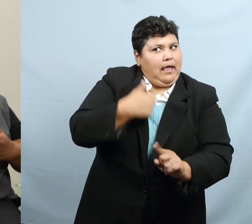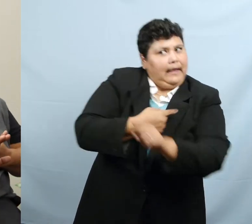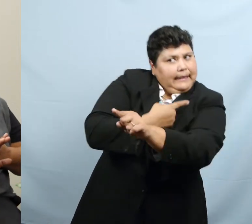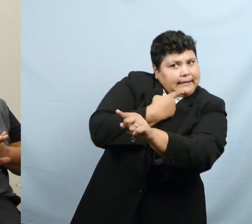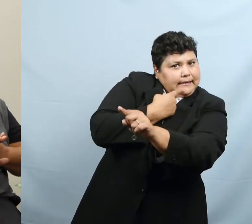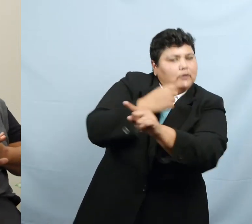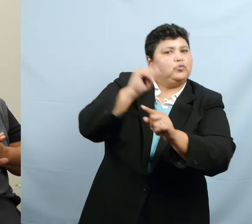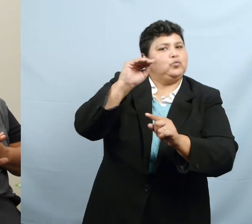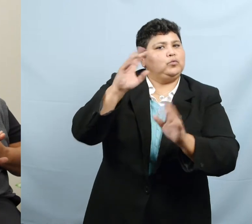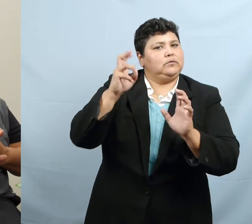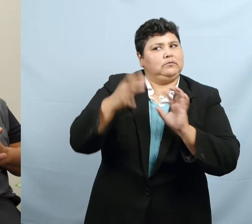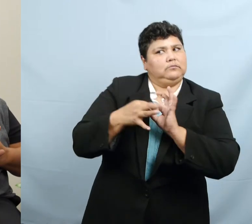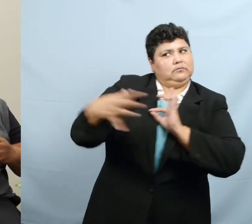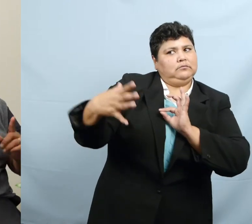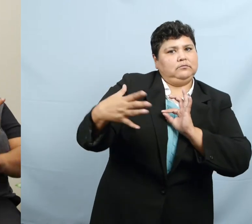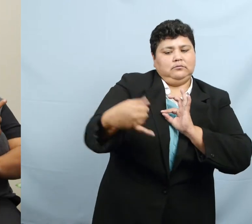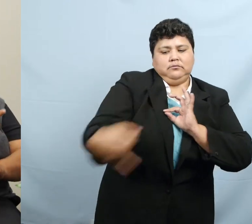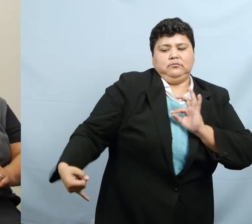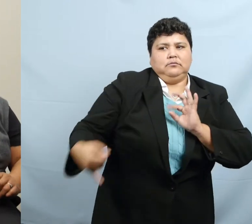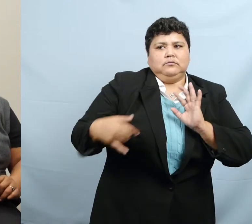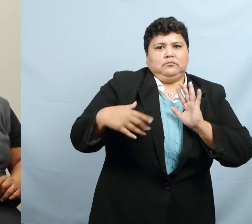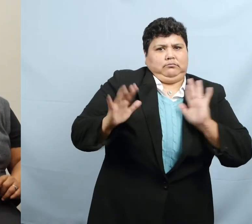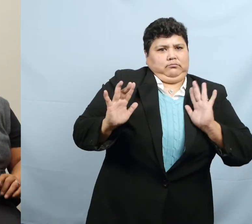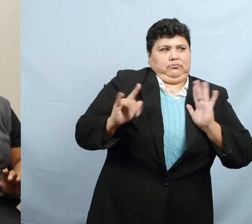person to disassociate myself from that.